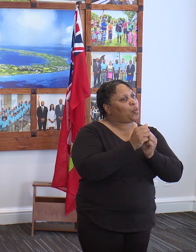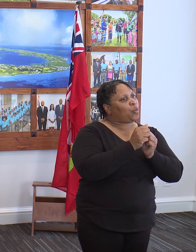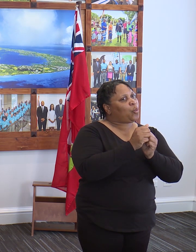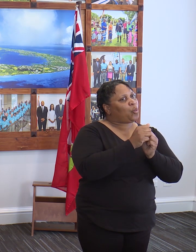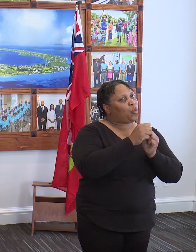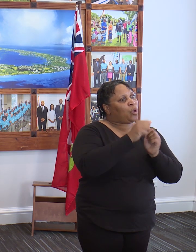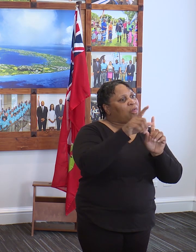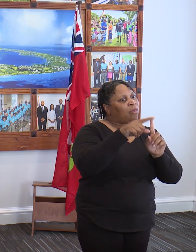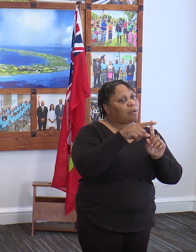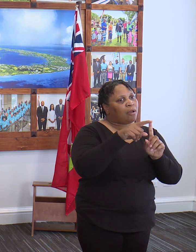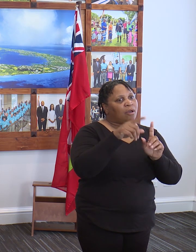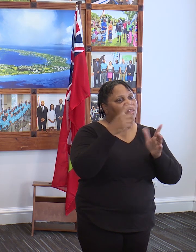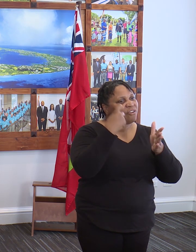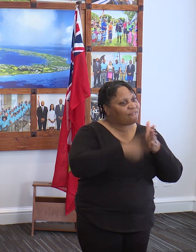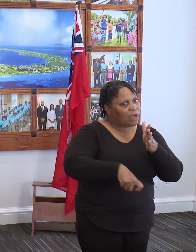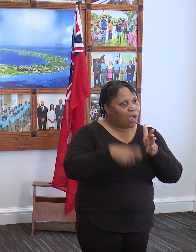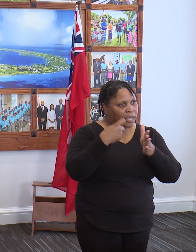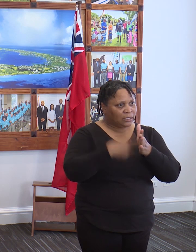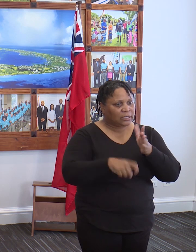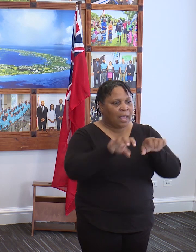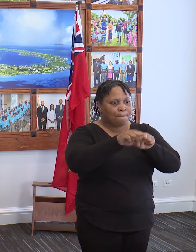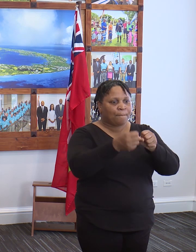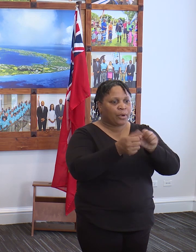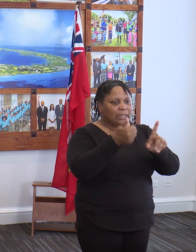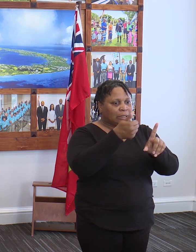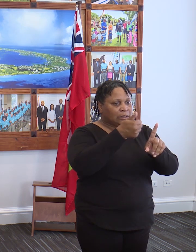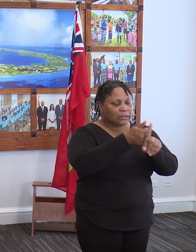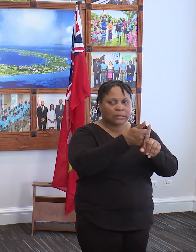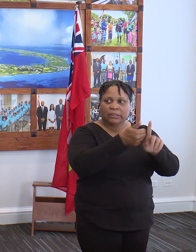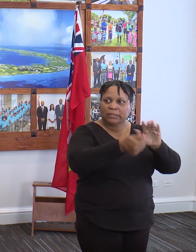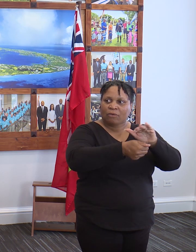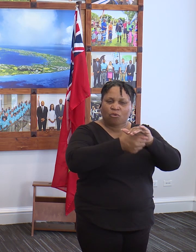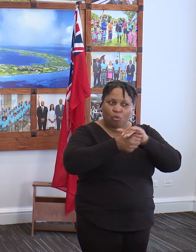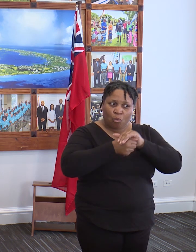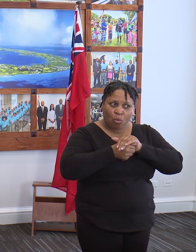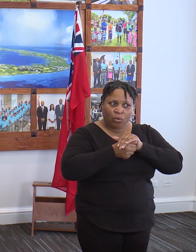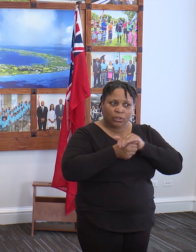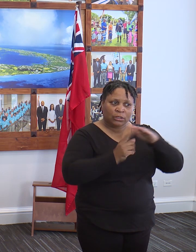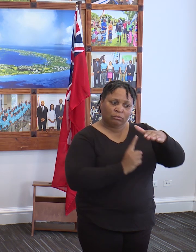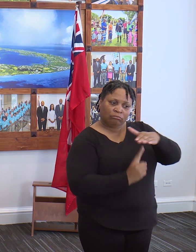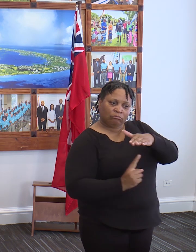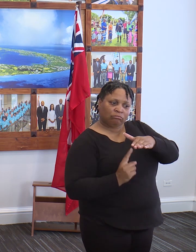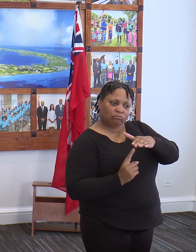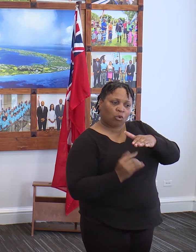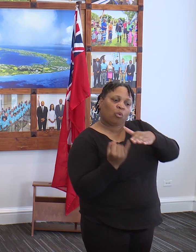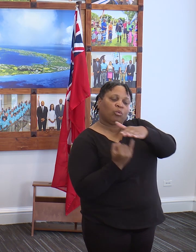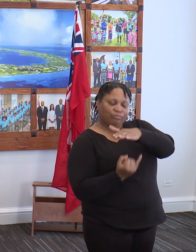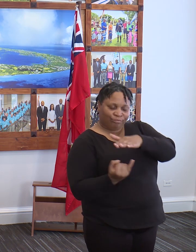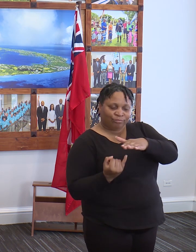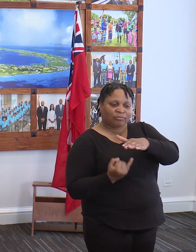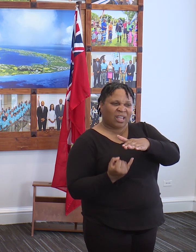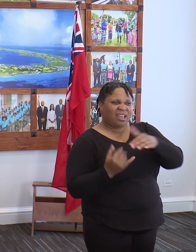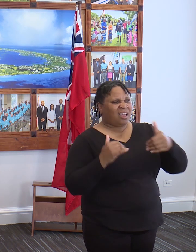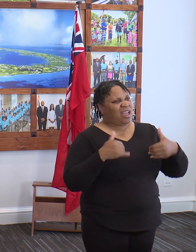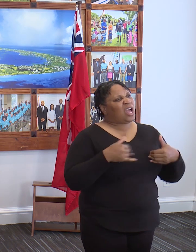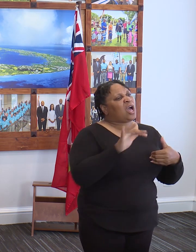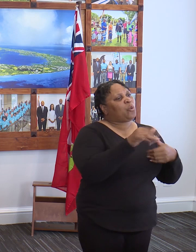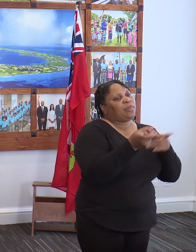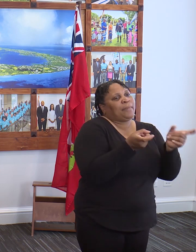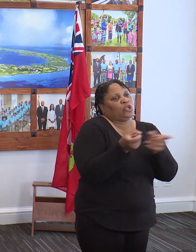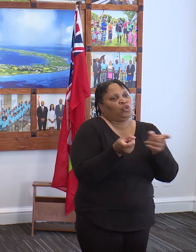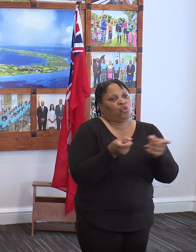and offences for people breaking self-quarantine, how will that be policed or patrolled?